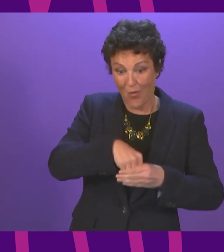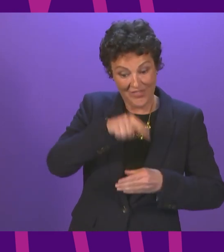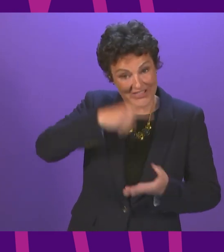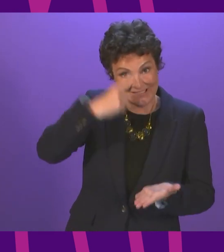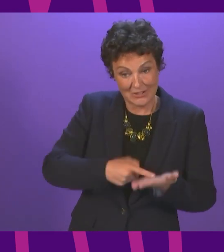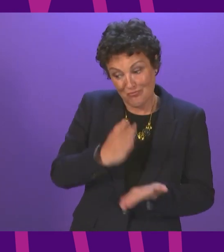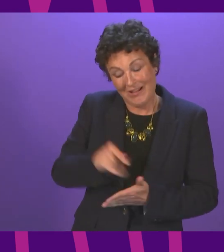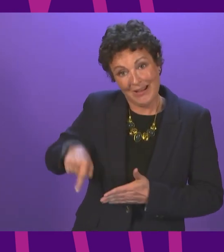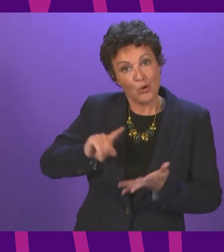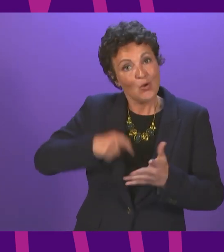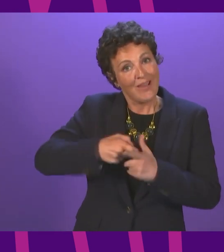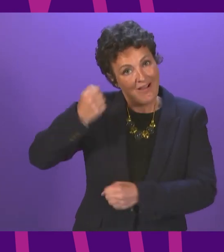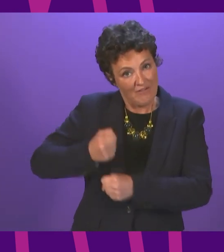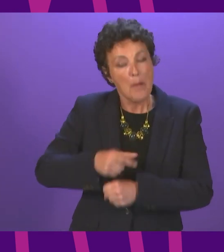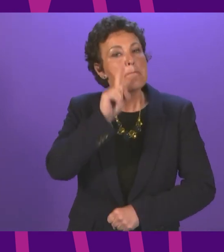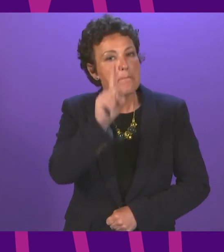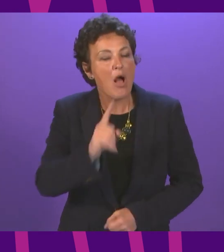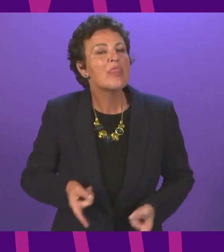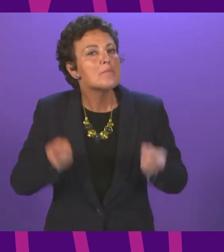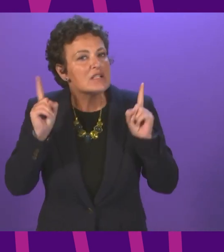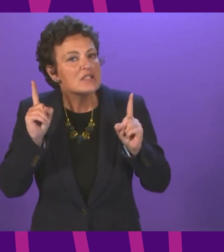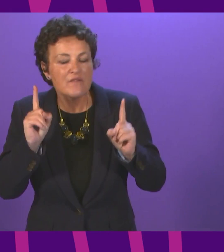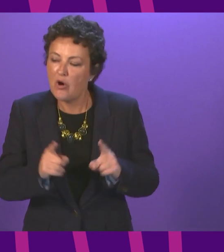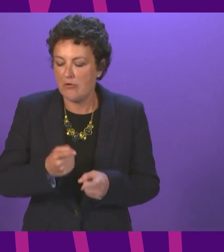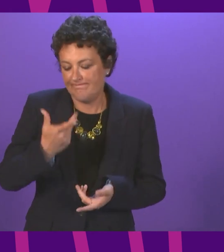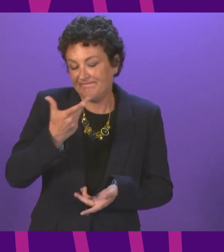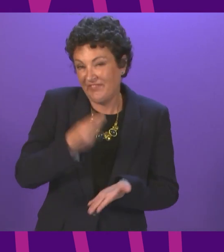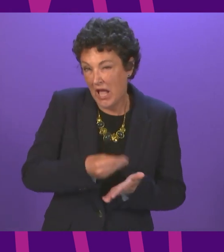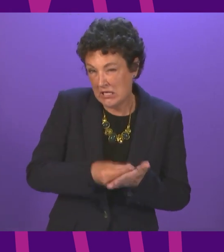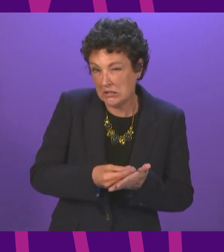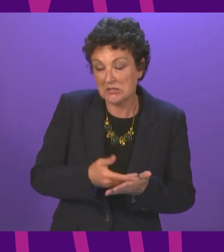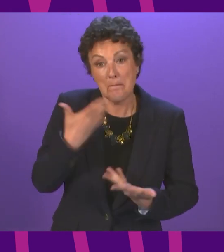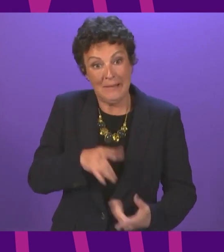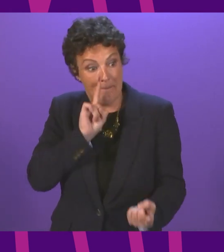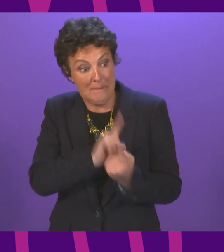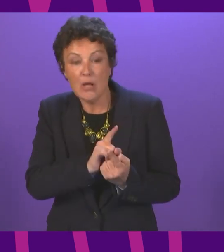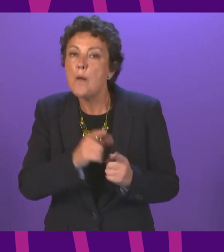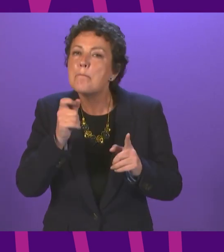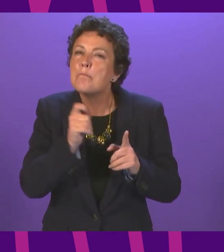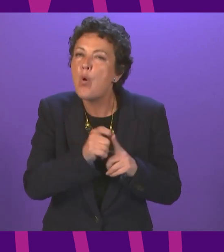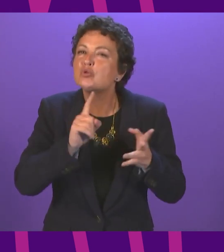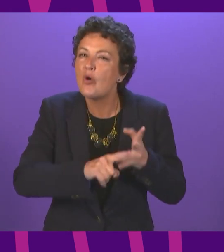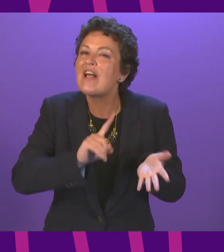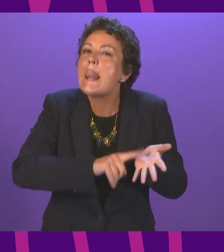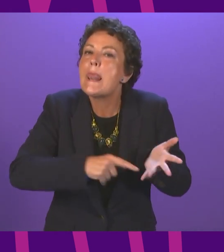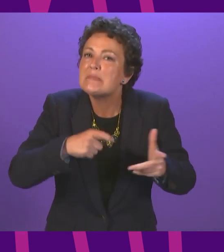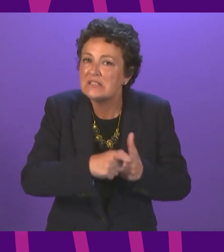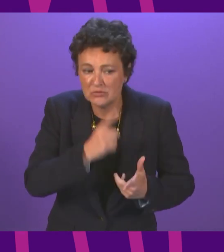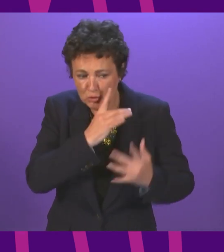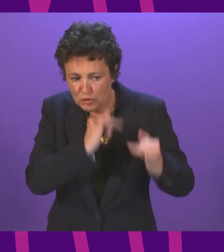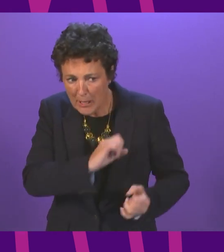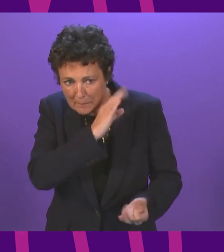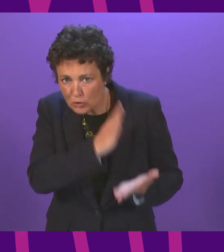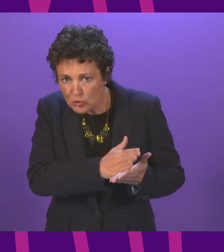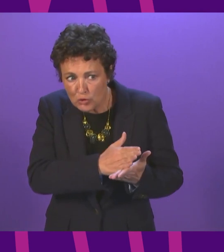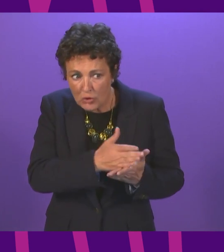but the Minister for Public Finance, Planning and Community Wealth recently met with Post Office Limited to seek assurances around continuity of services